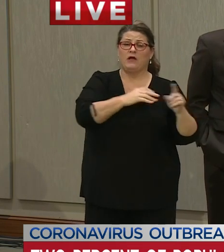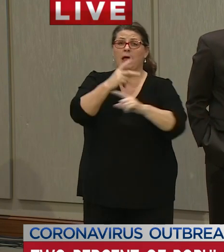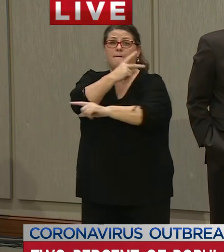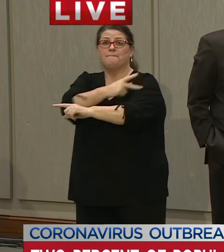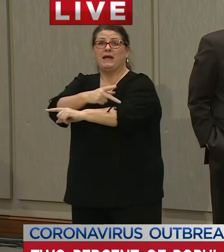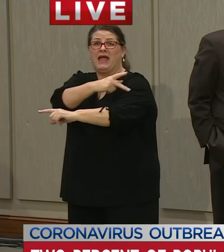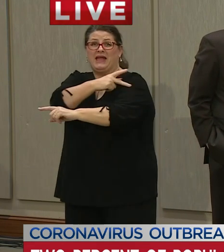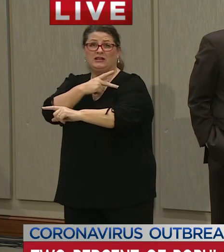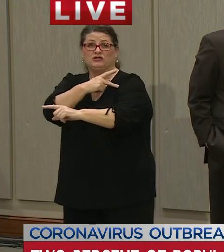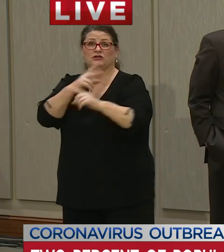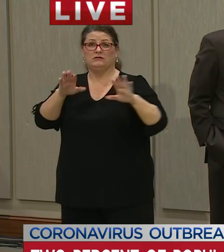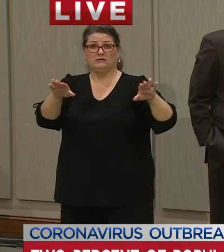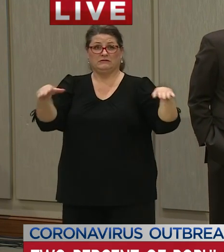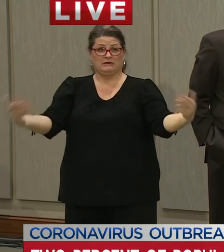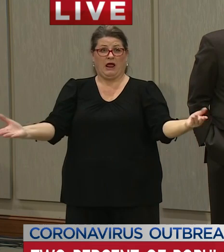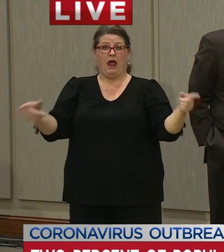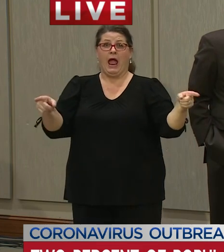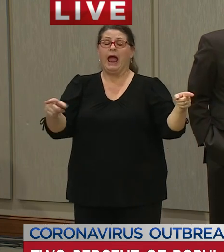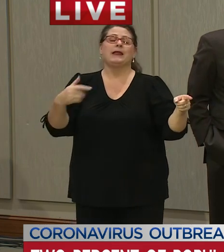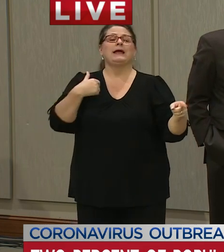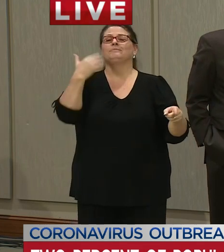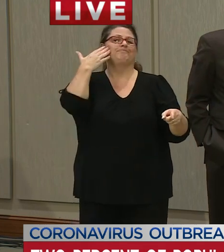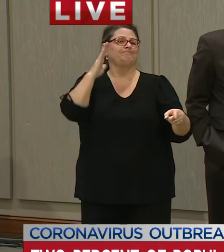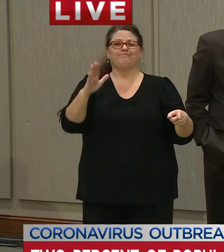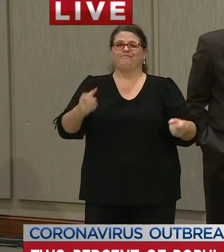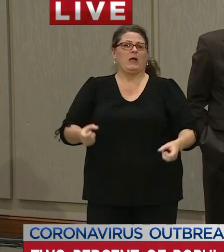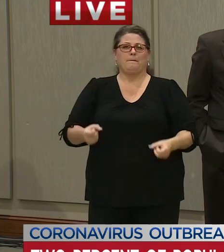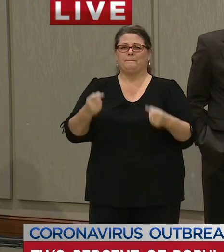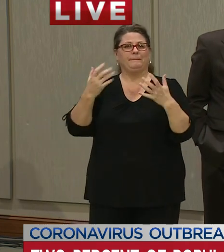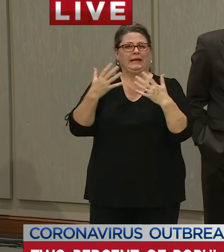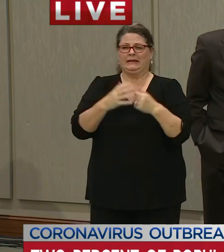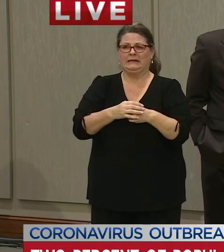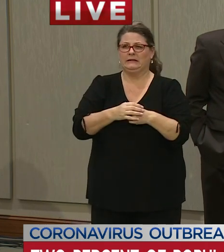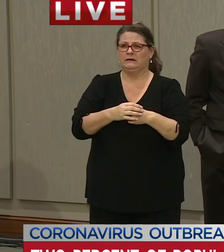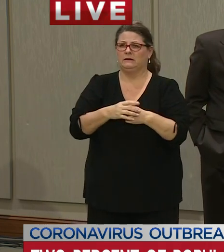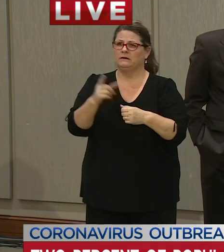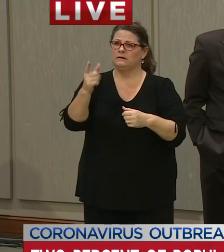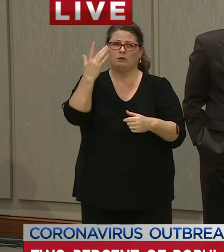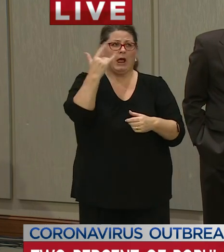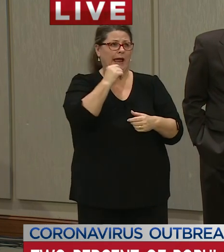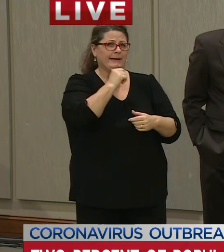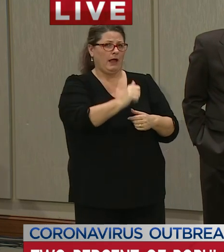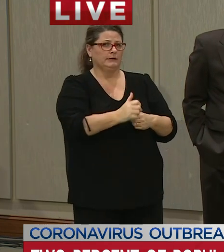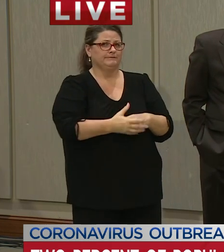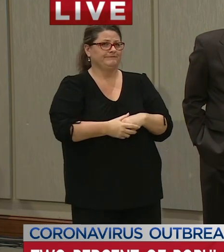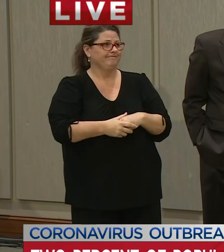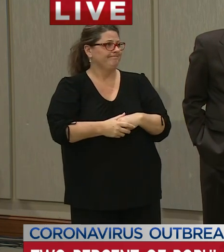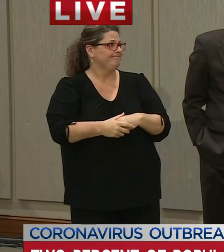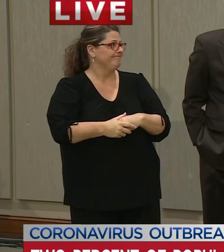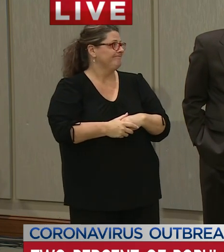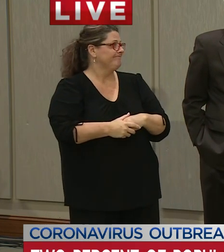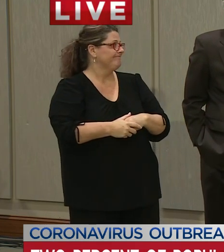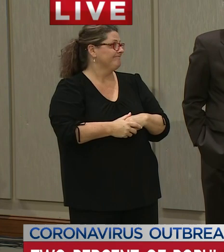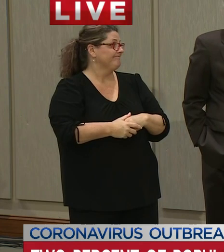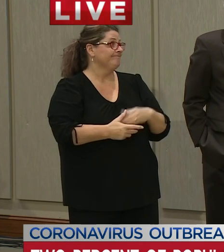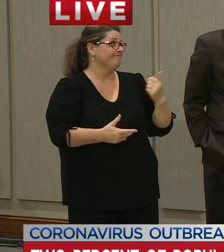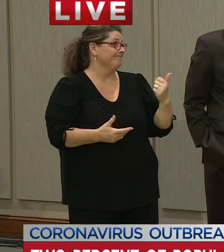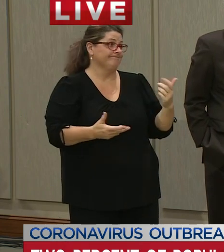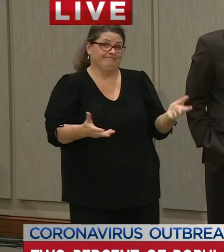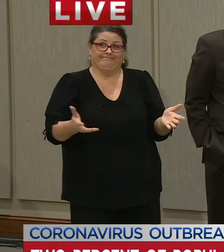yes i don't have i don't have that data i'm sorry there's a reason why you all can't do that yet um